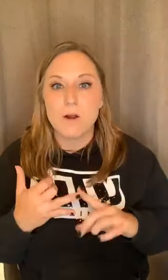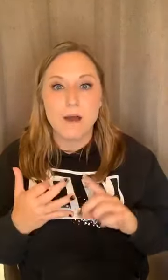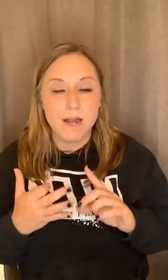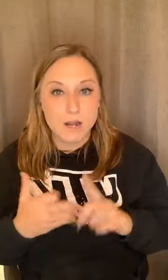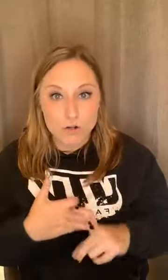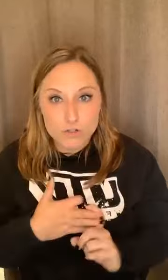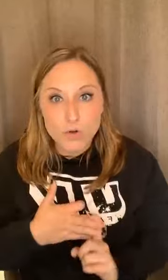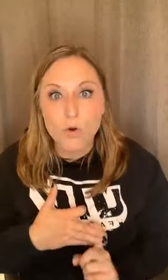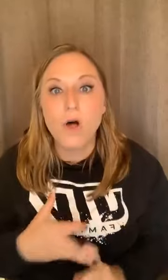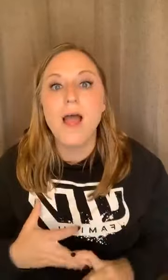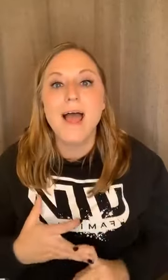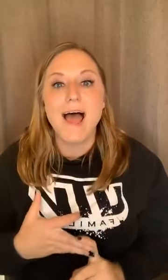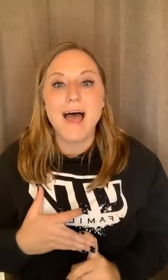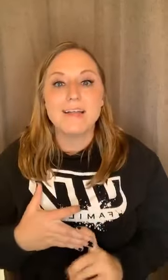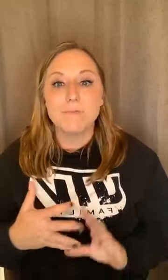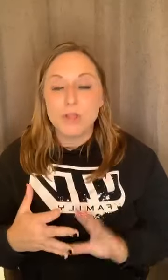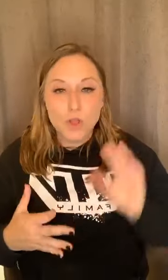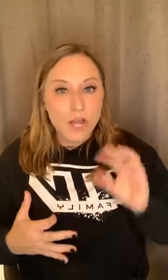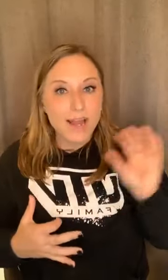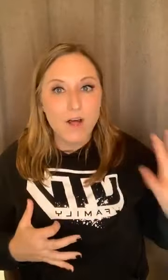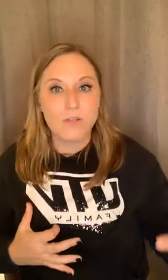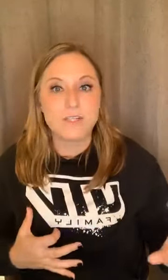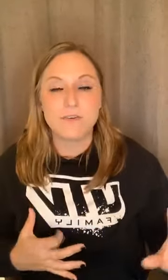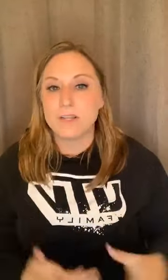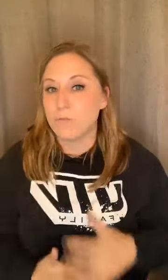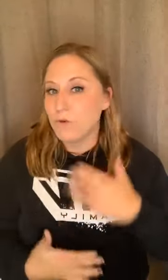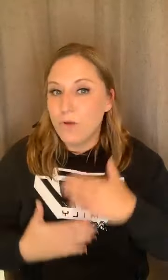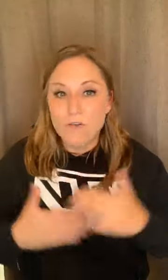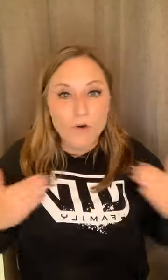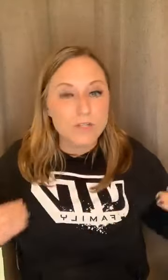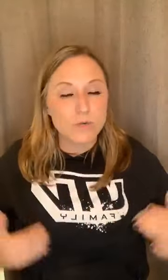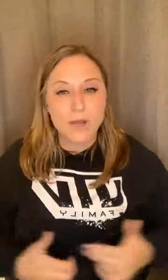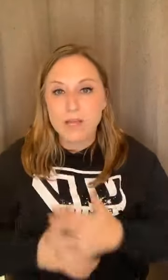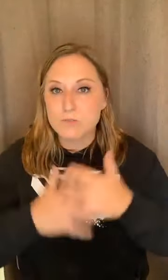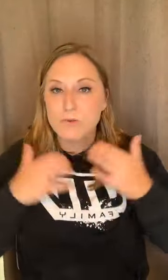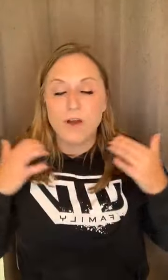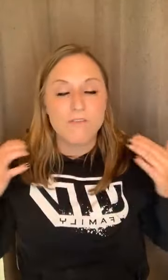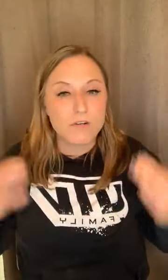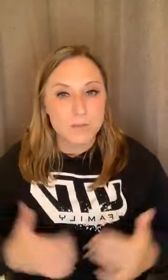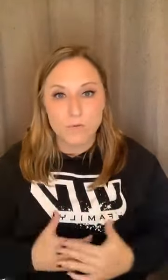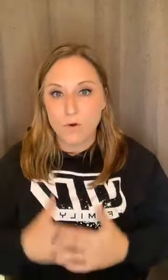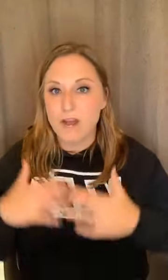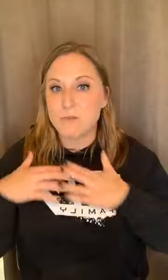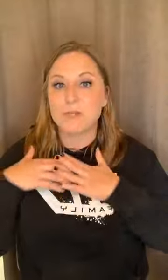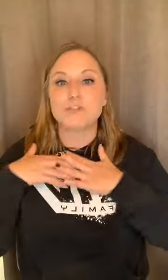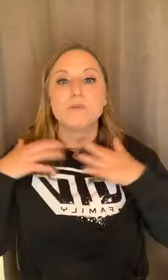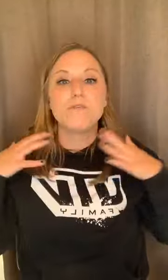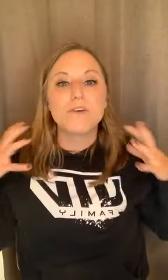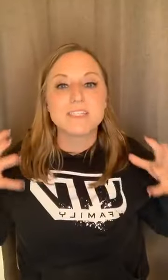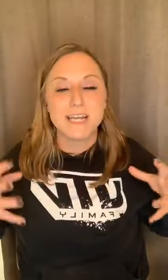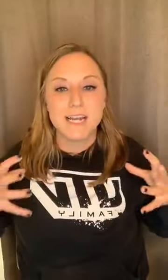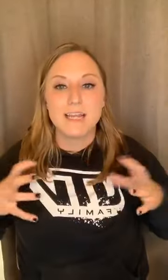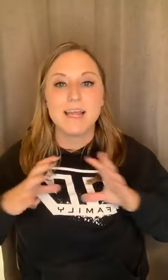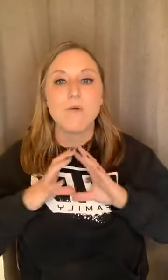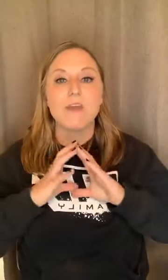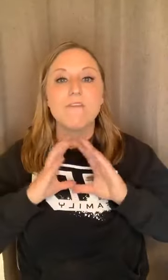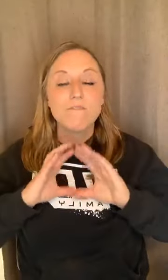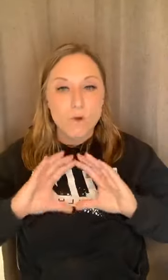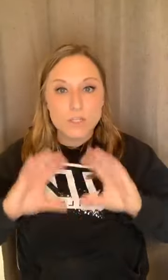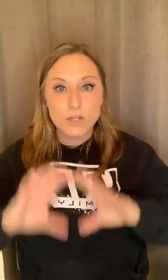body and our soul. And we look at health differently. We do not focus on weight loss. We do not focus on before and after pictures. We don't focus on any of that. We focus on